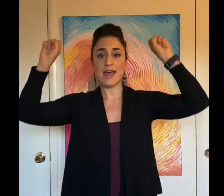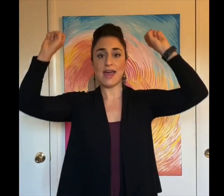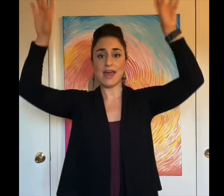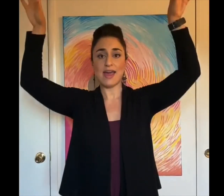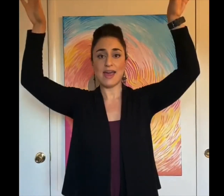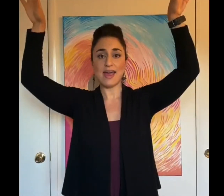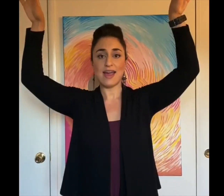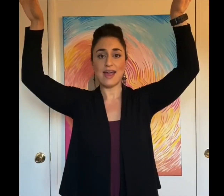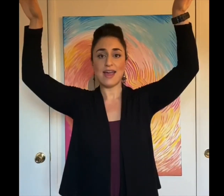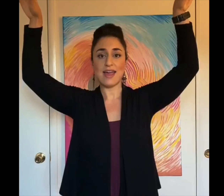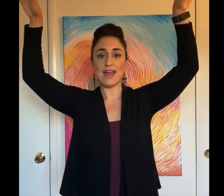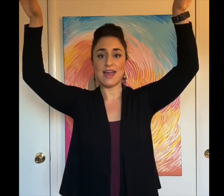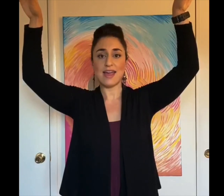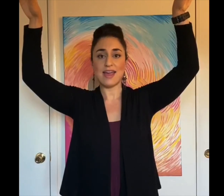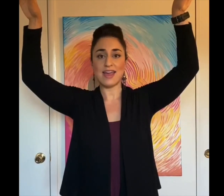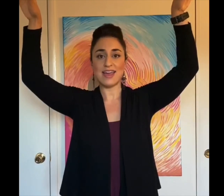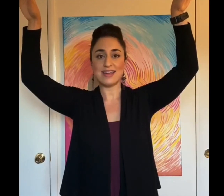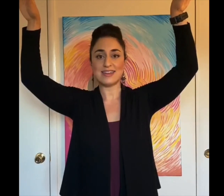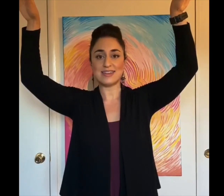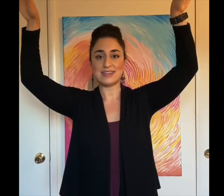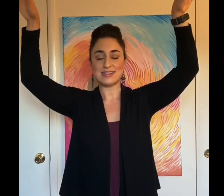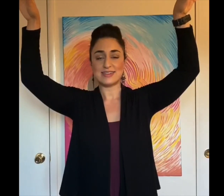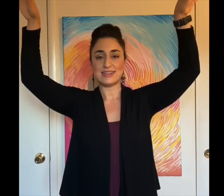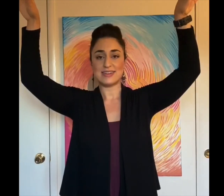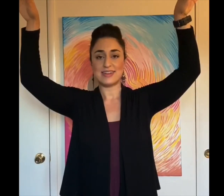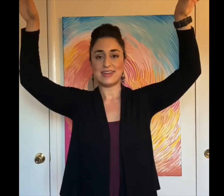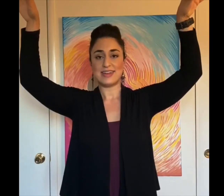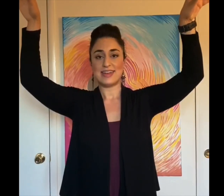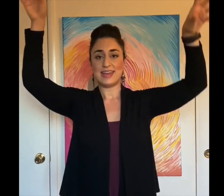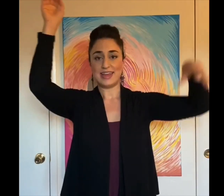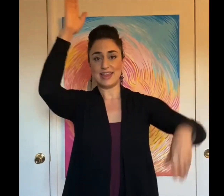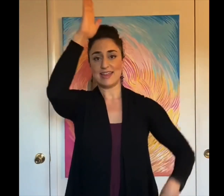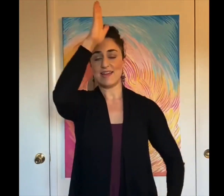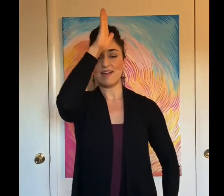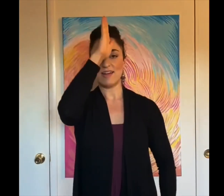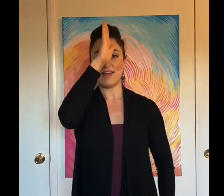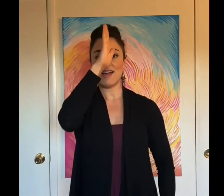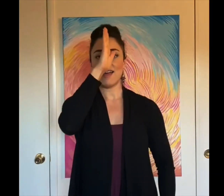is our God.